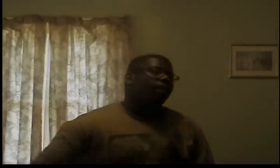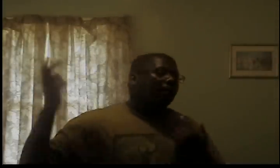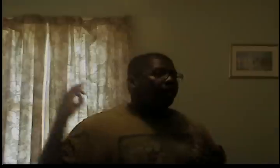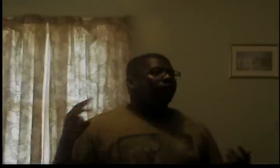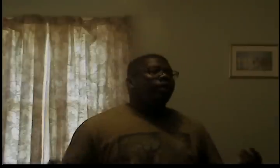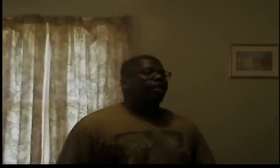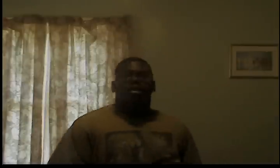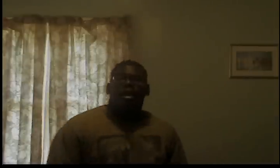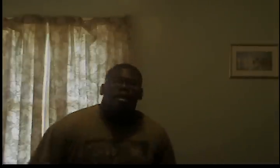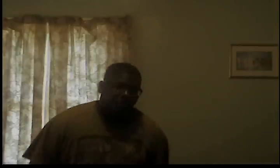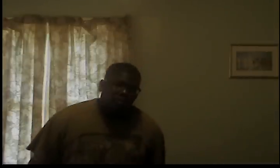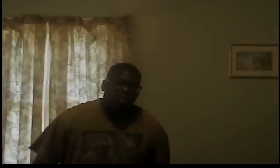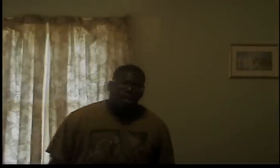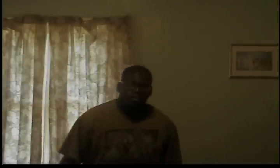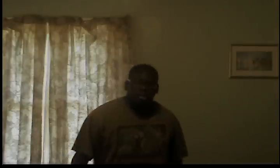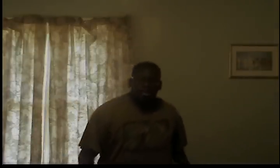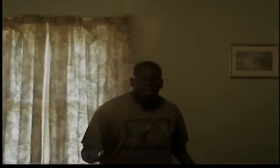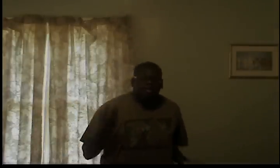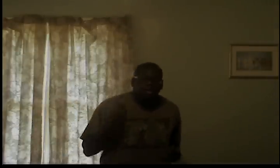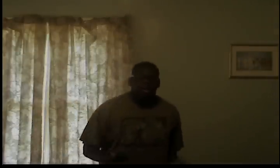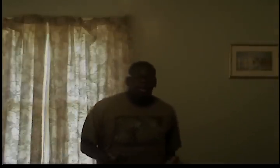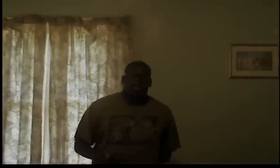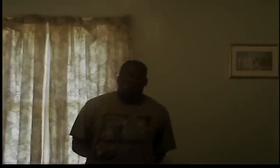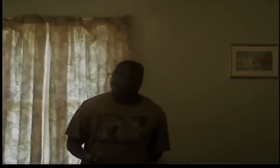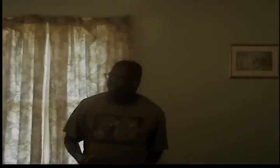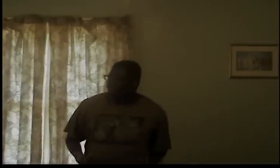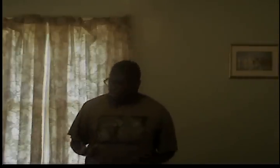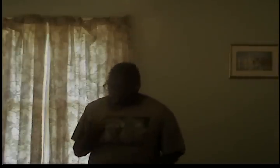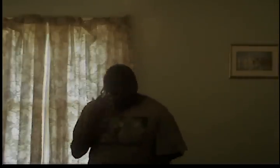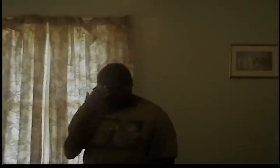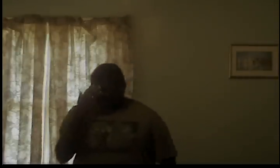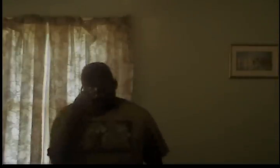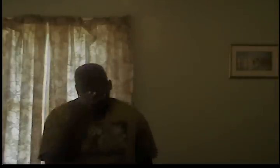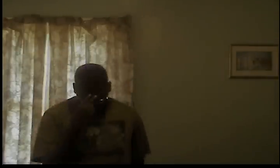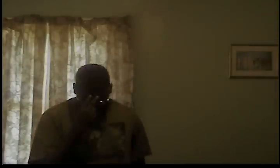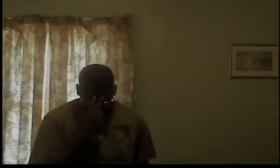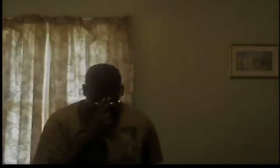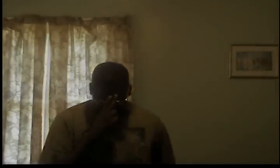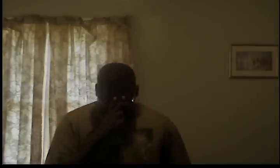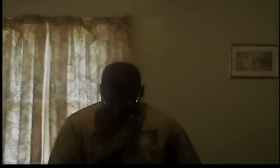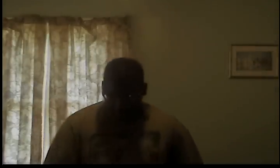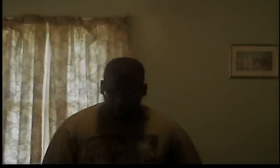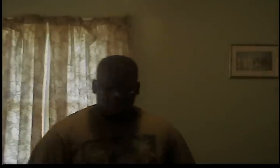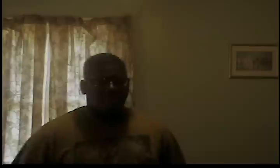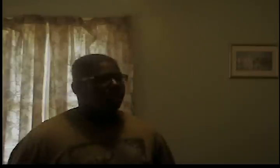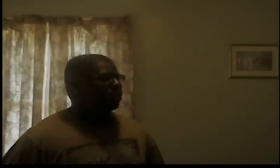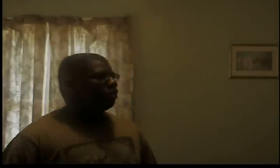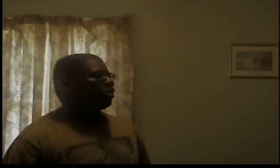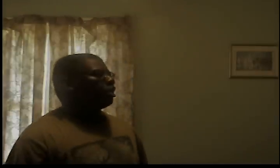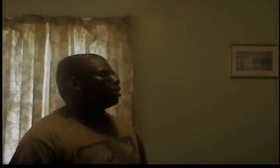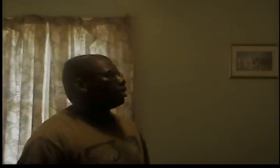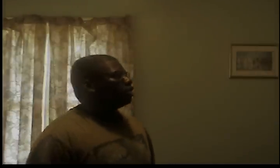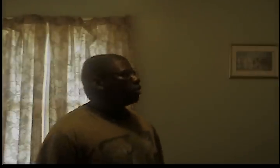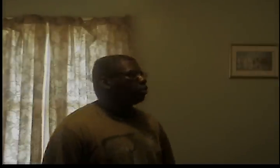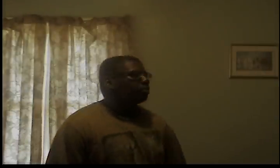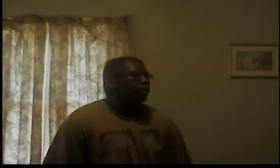and better fucking studying programs that's retarded god oh my lord that's stupid